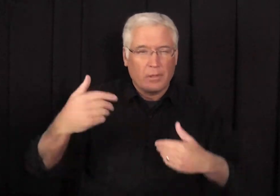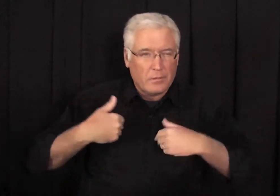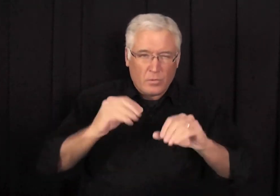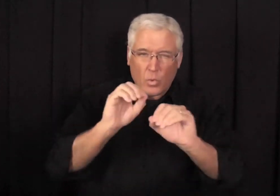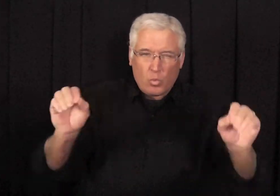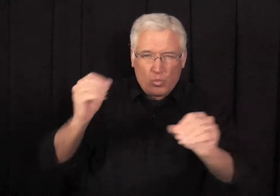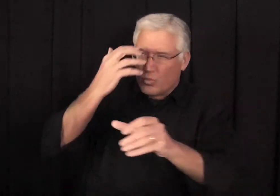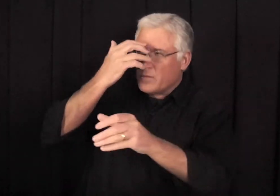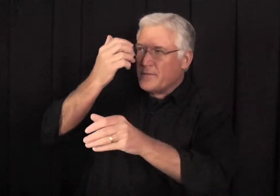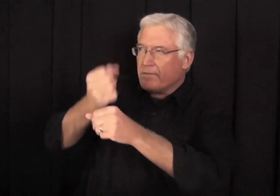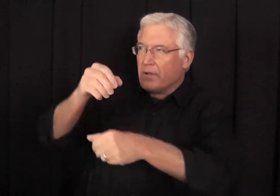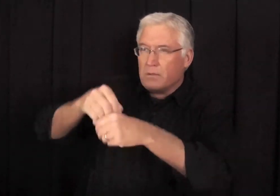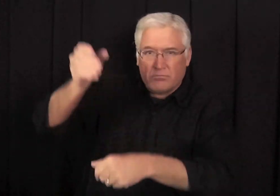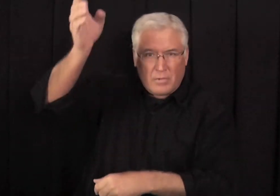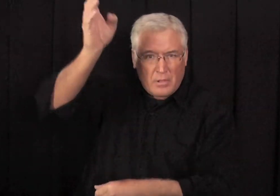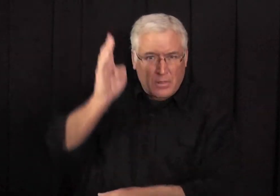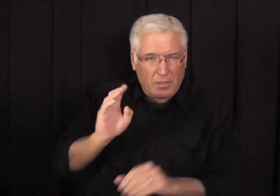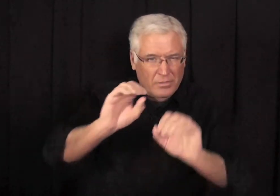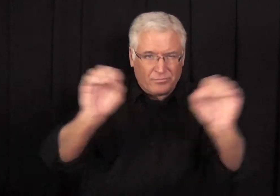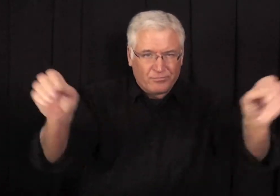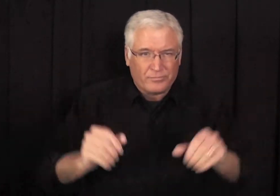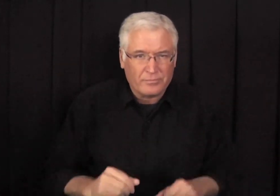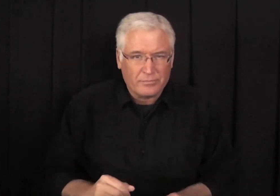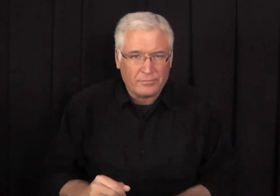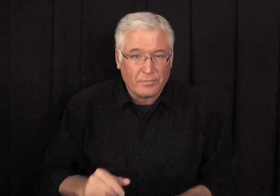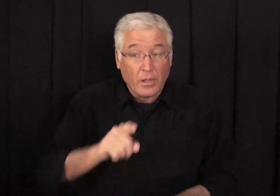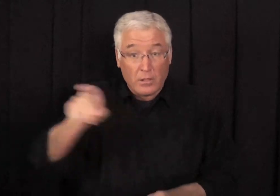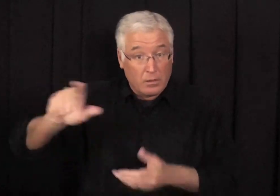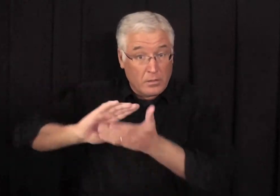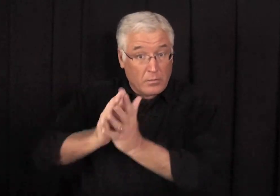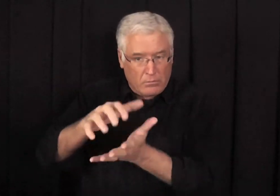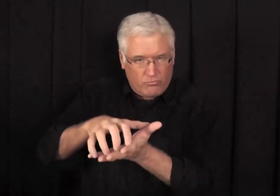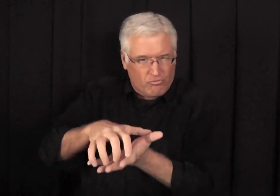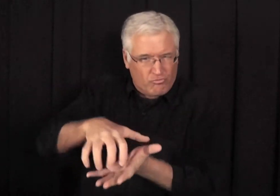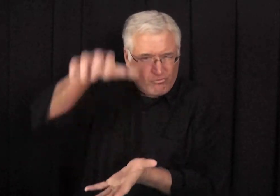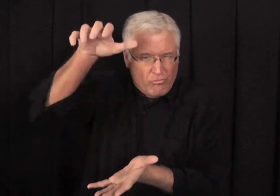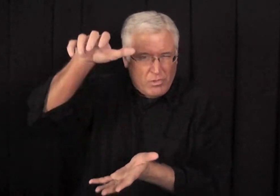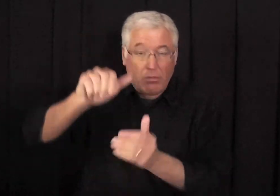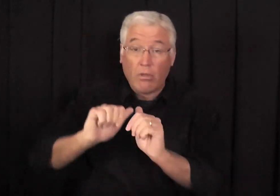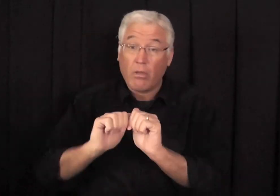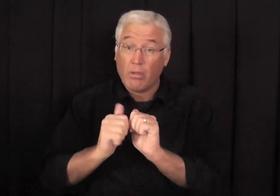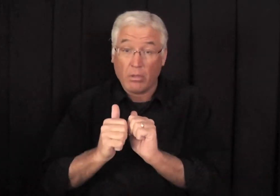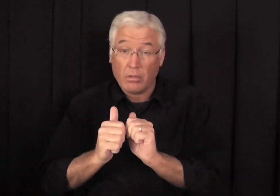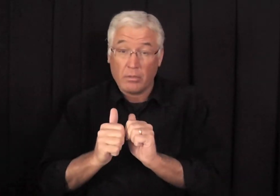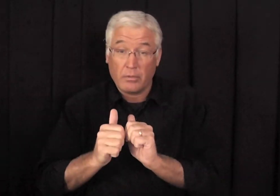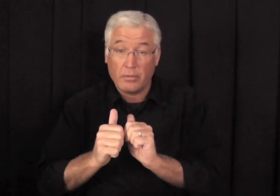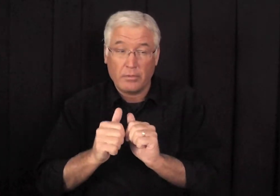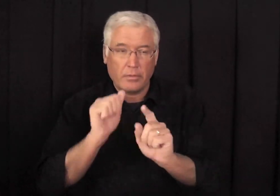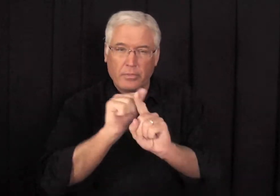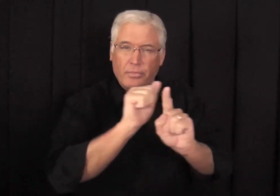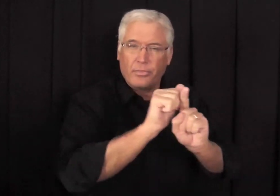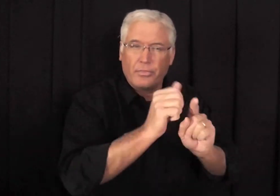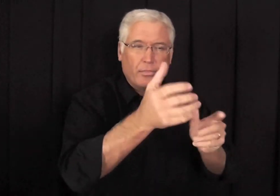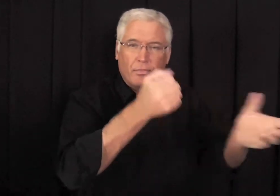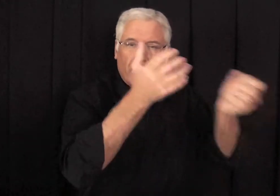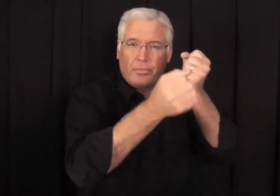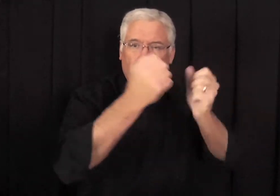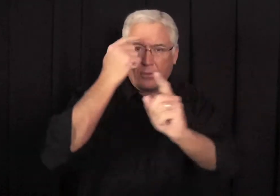Well, they had been faithless. They had no faith in God. And some people, they had become rich by deceiving others, stealing